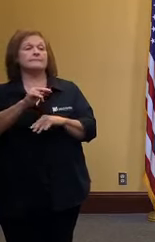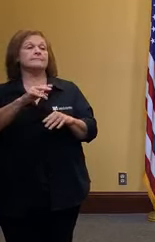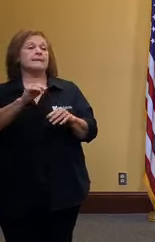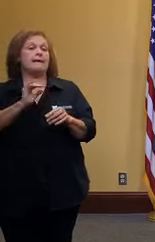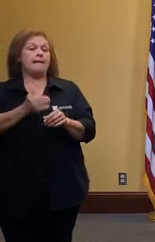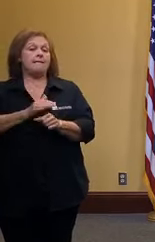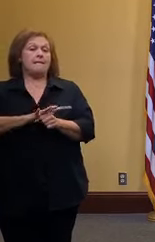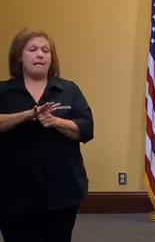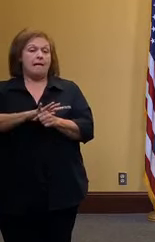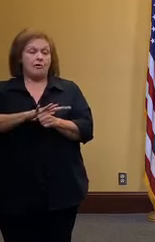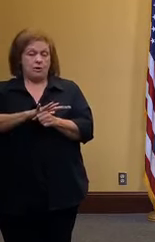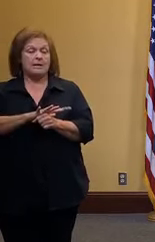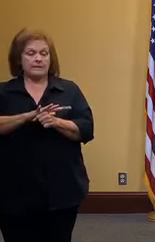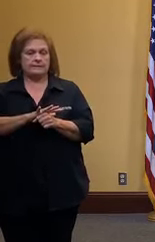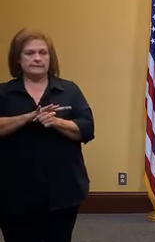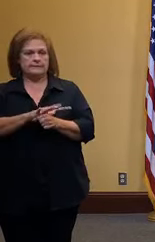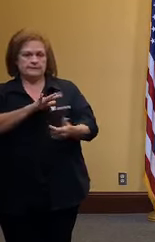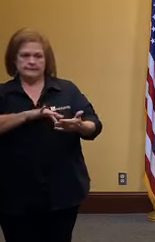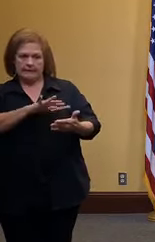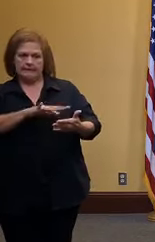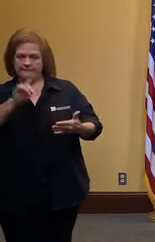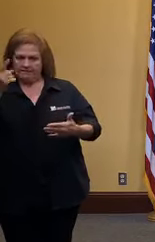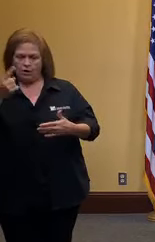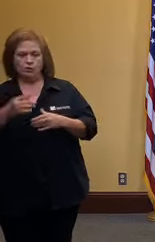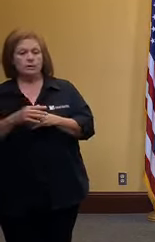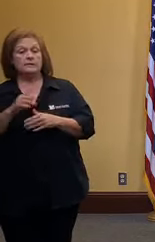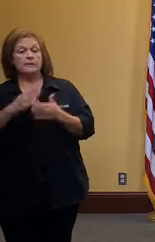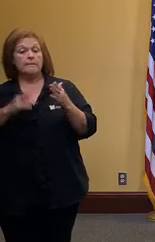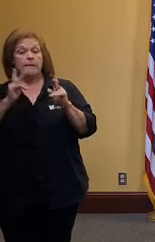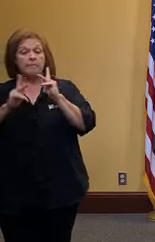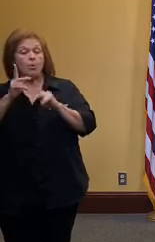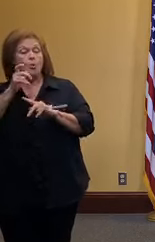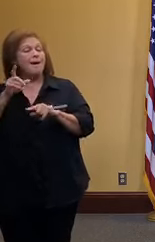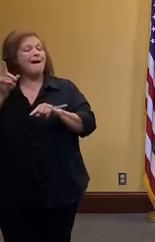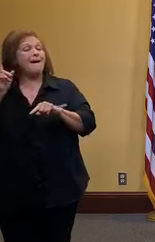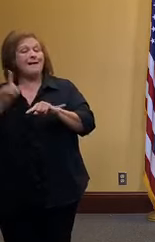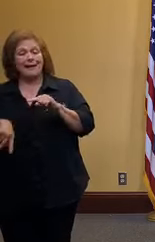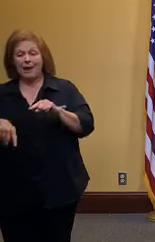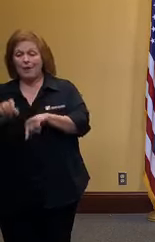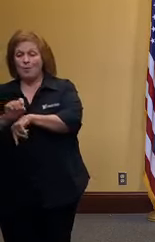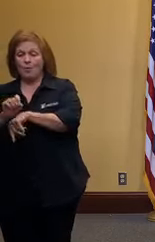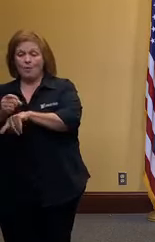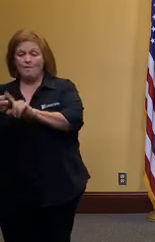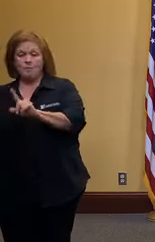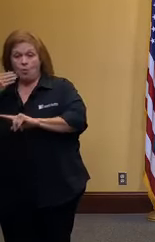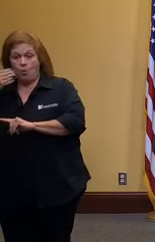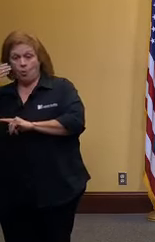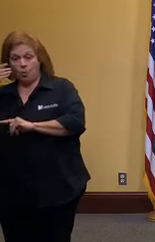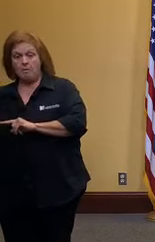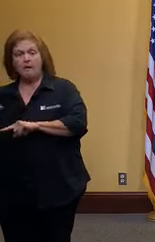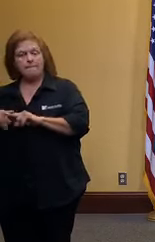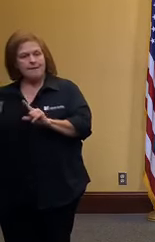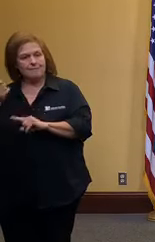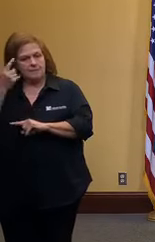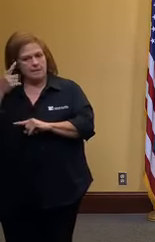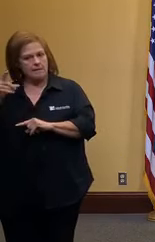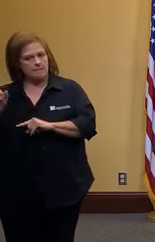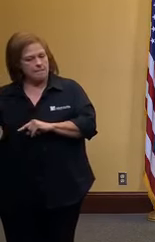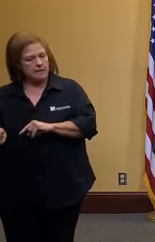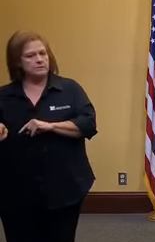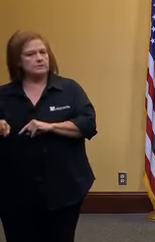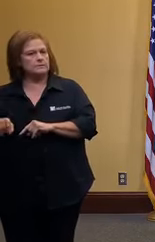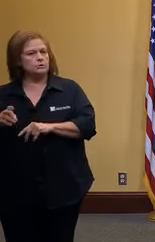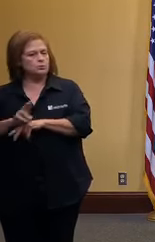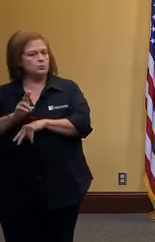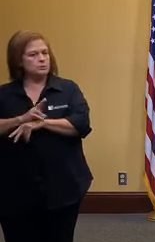it will allow some individuals who cannot work remotely to get back to work while still protecting them and the public from